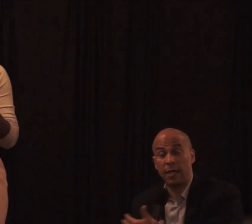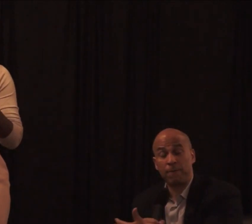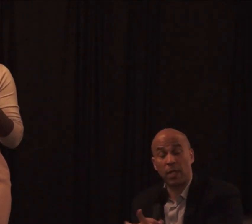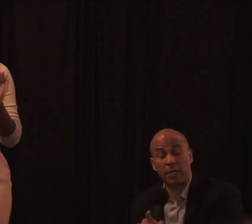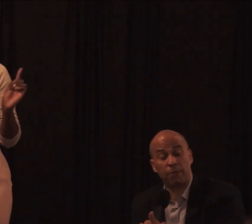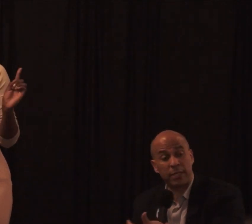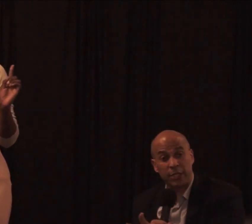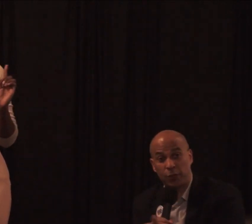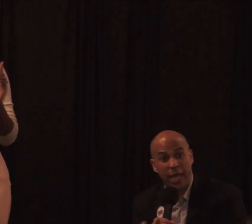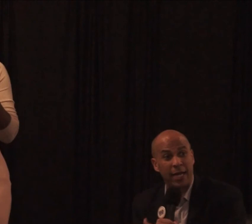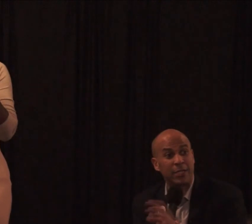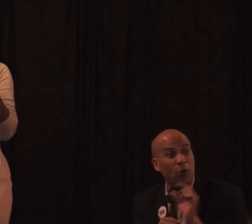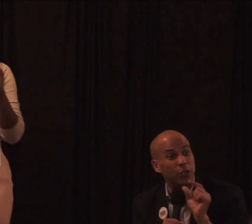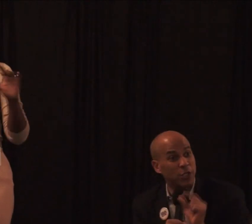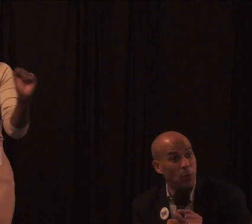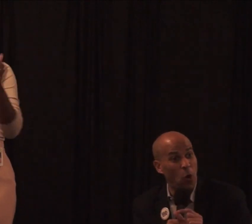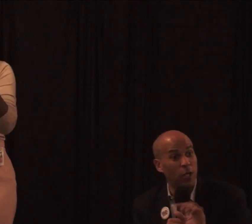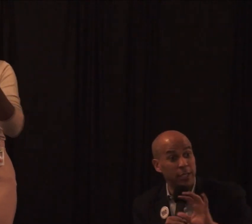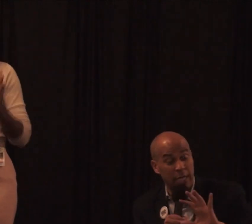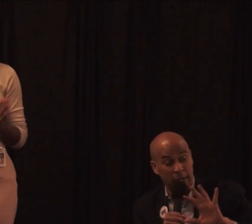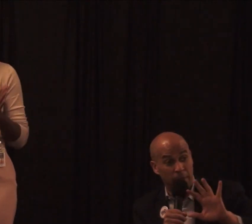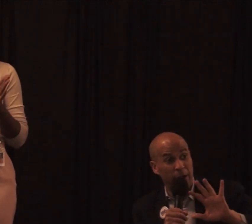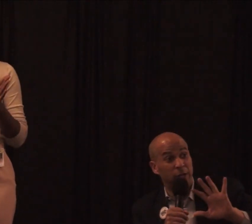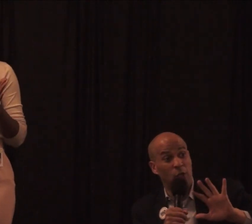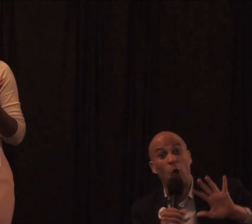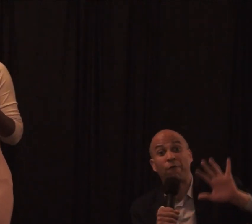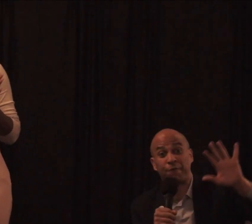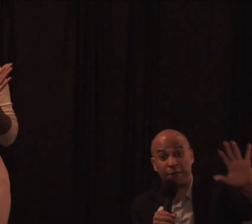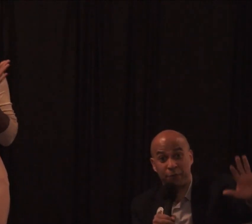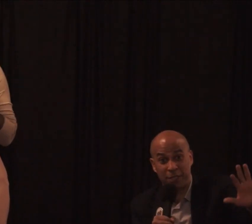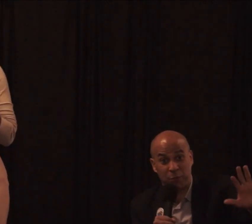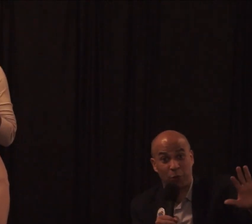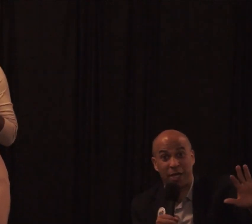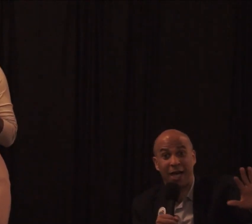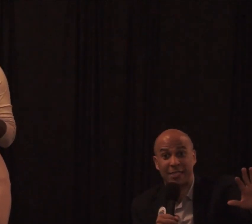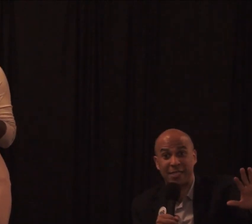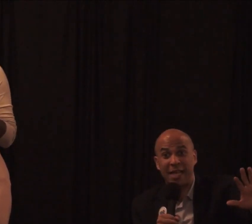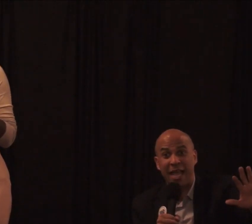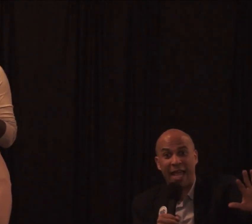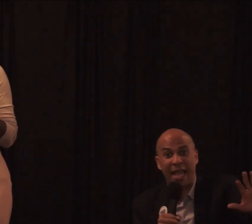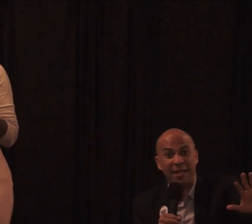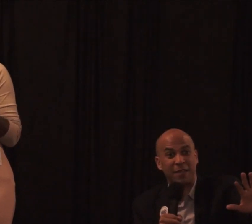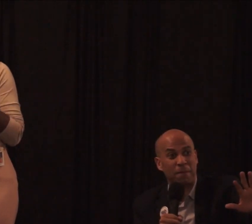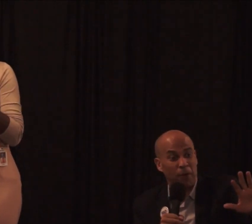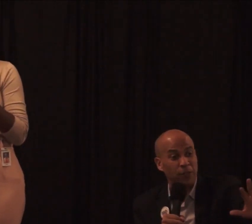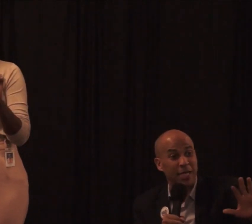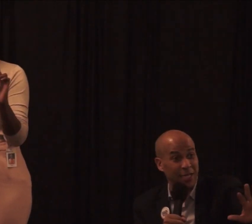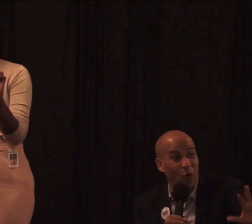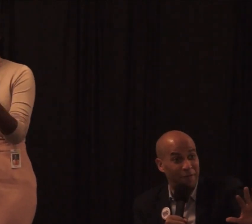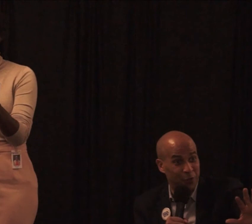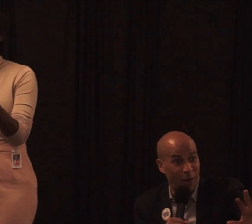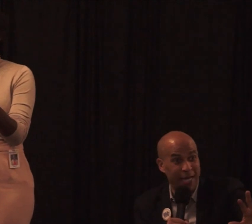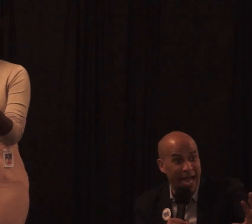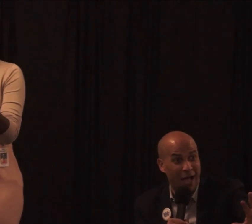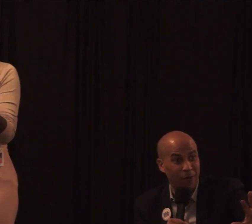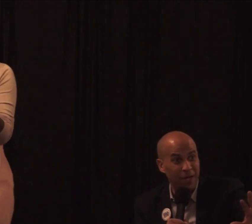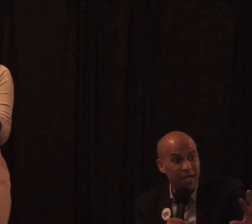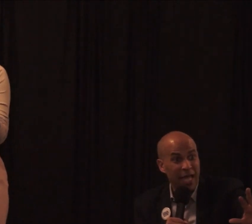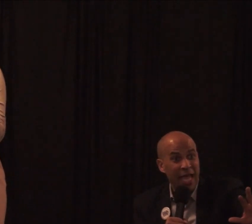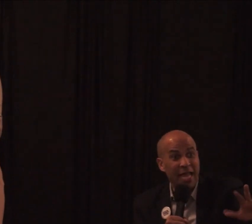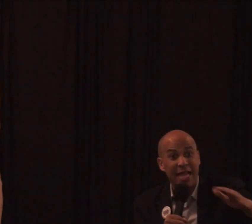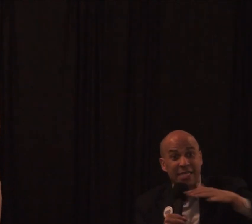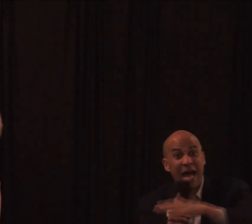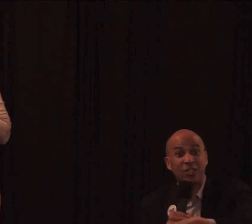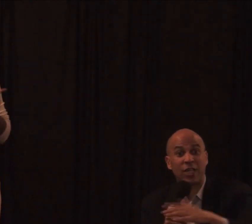as presidential candidates are small compared to the gulf of differences between us and the person that's in office right now.